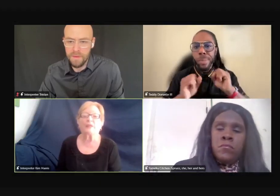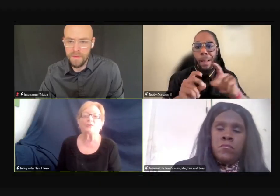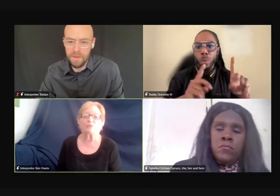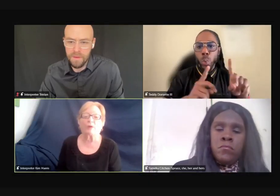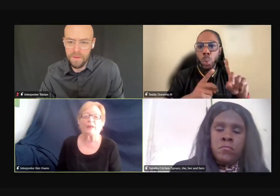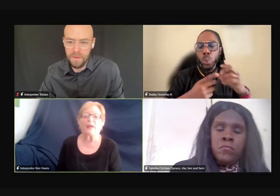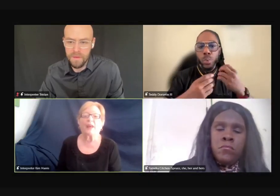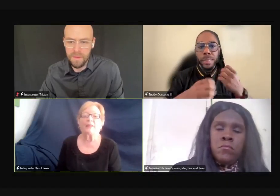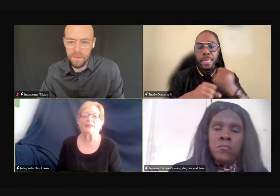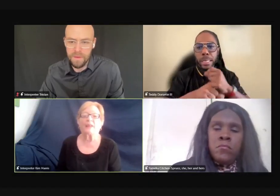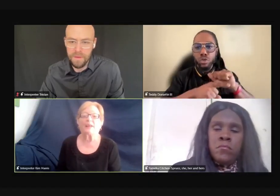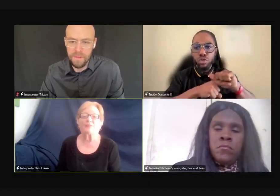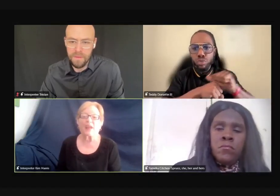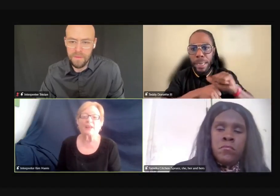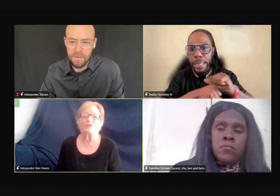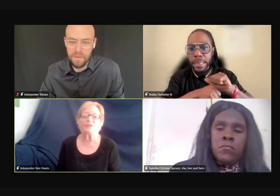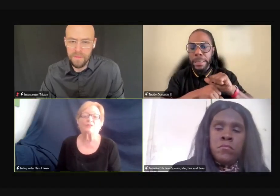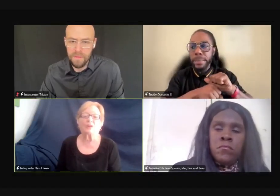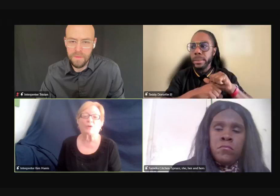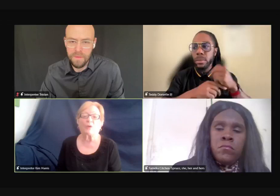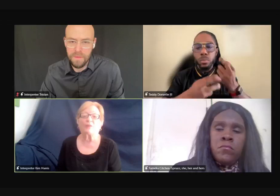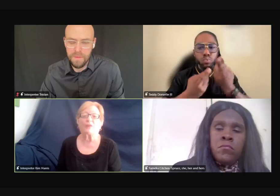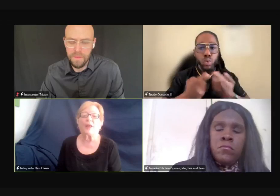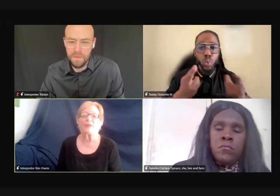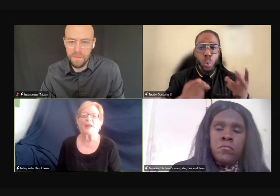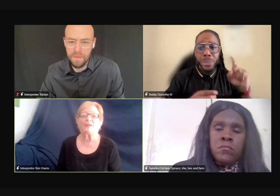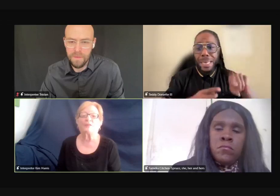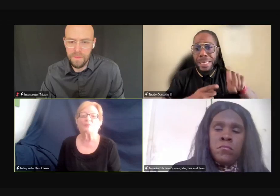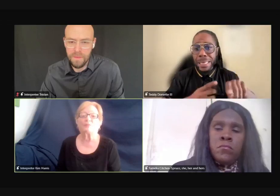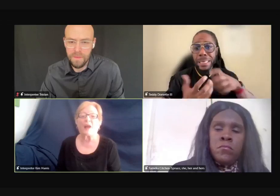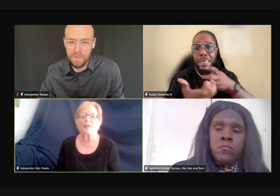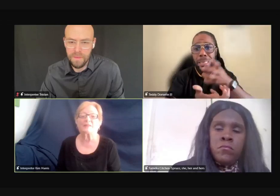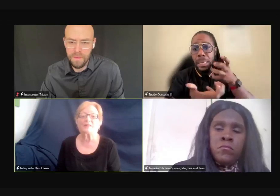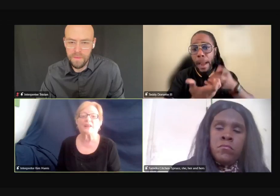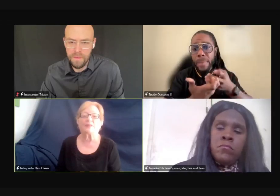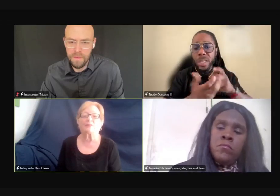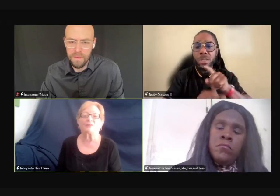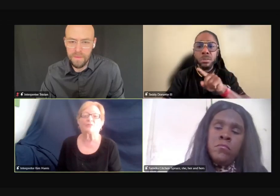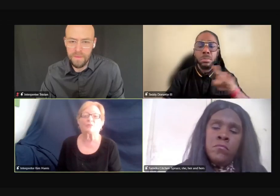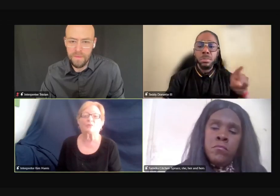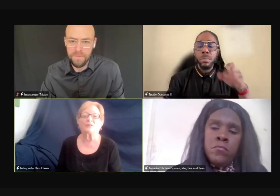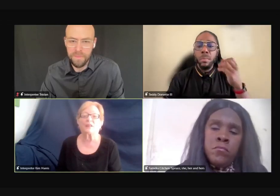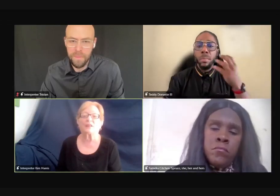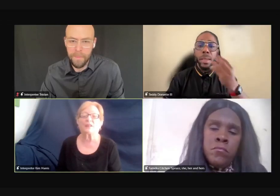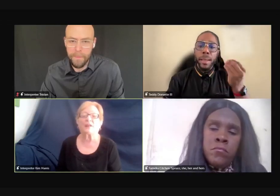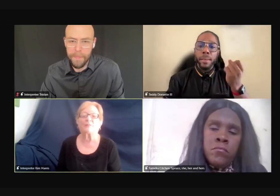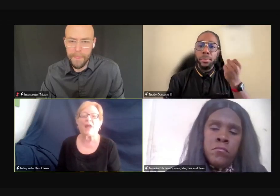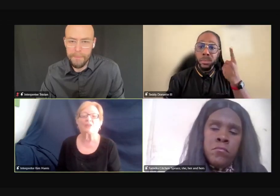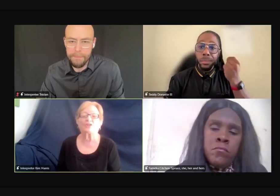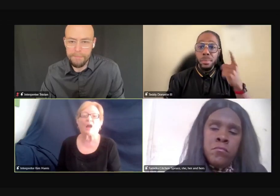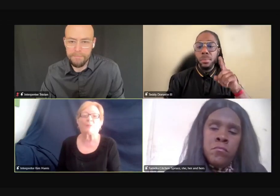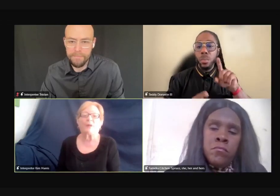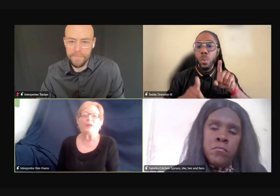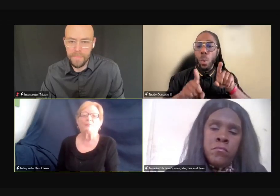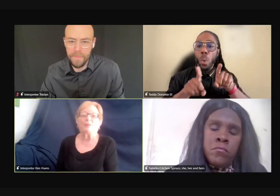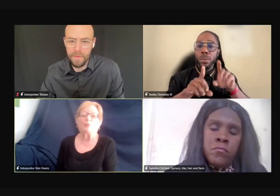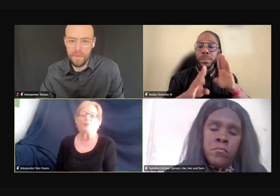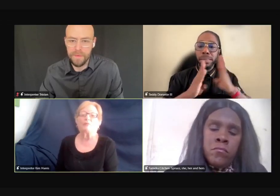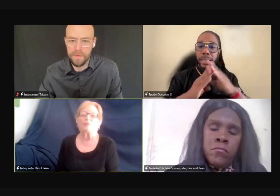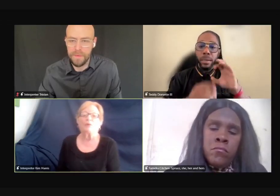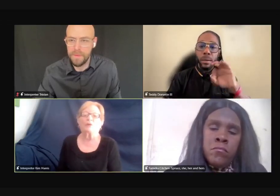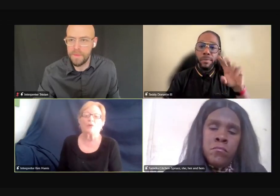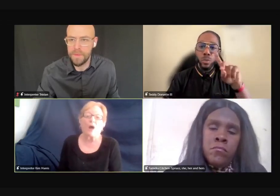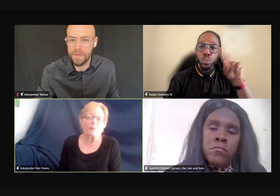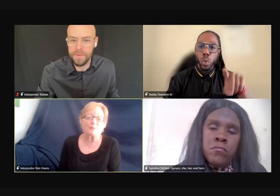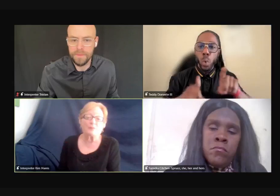in Detroit that take advantage, you know, with and they can do practicing and resources that they can match up people